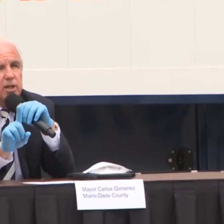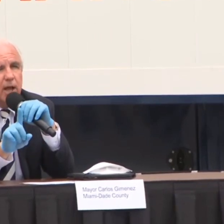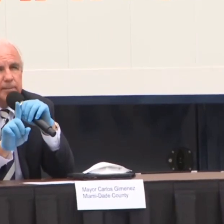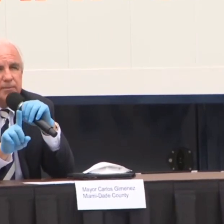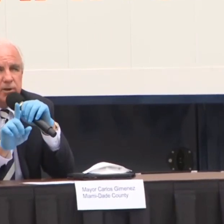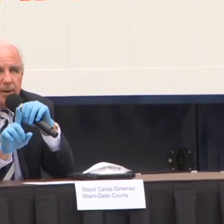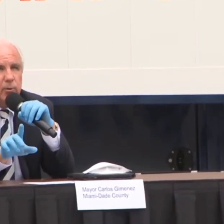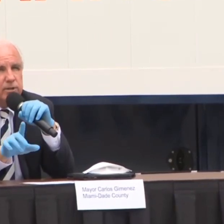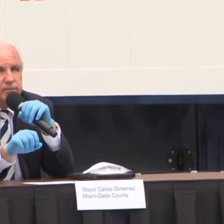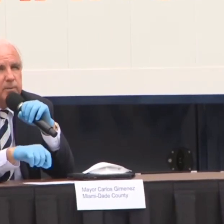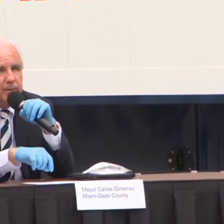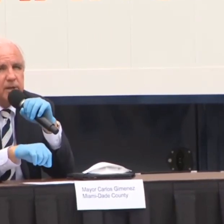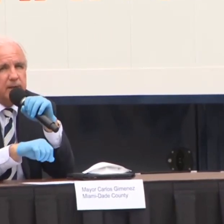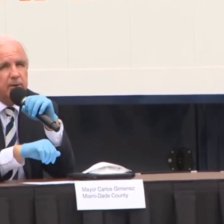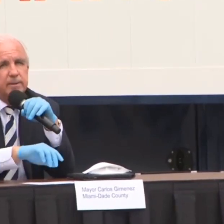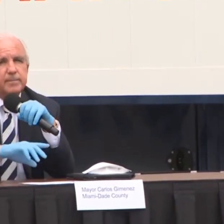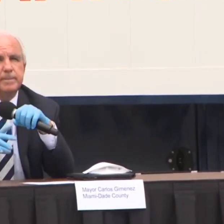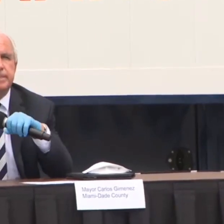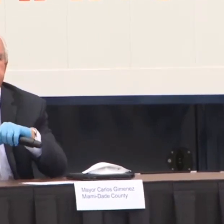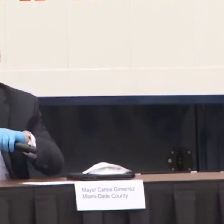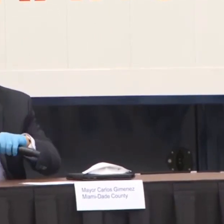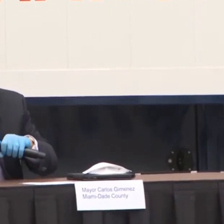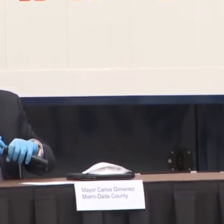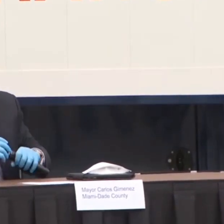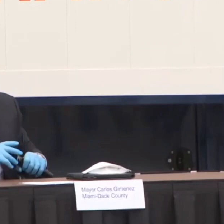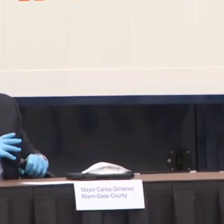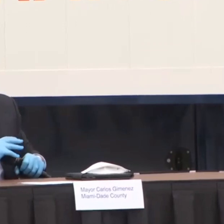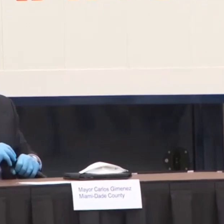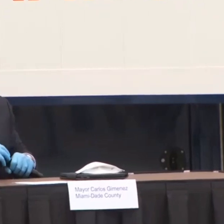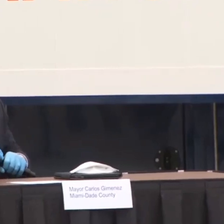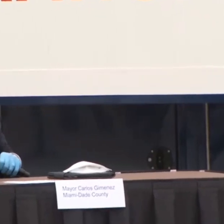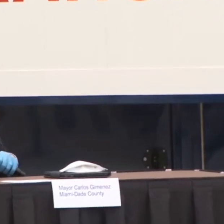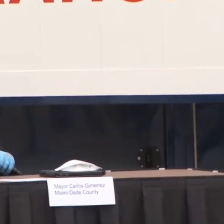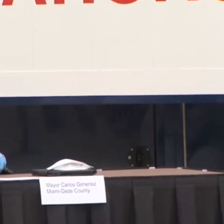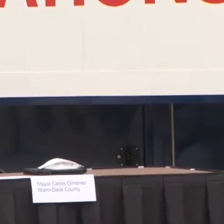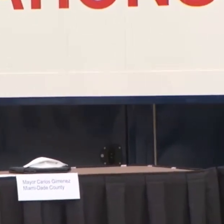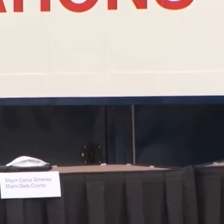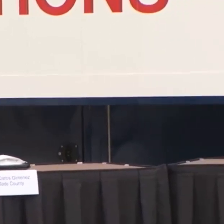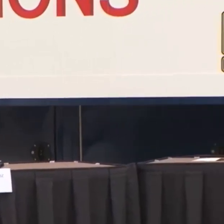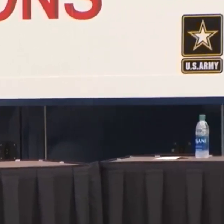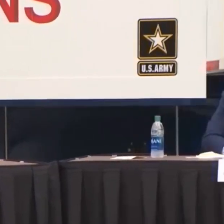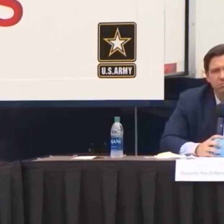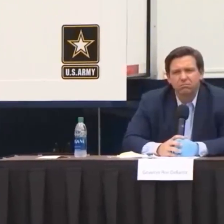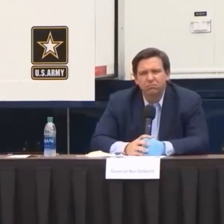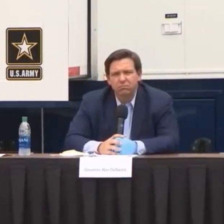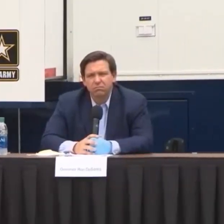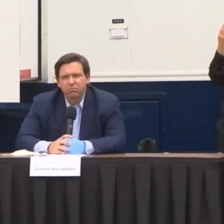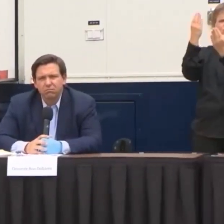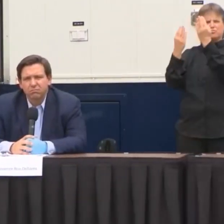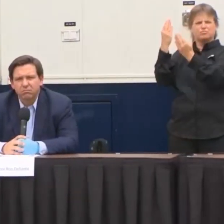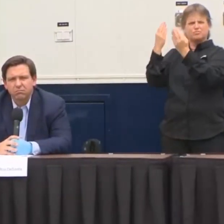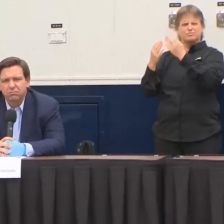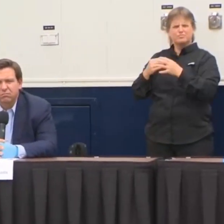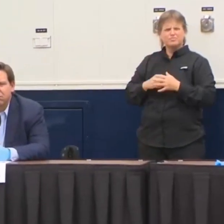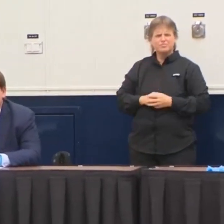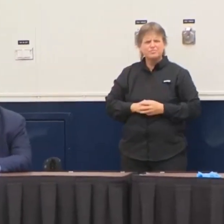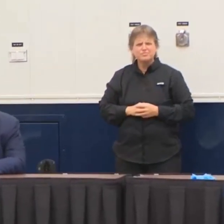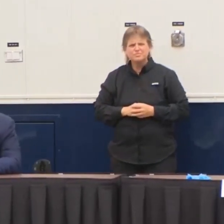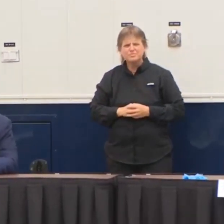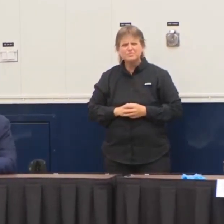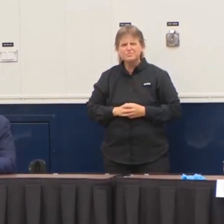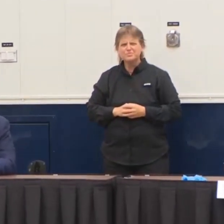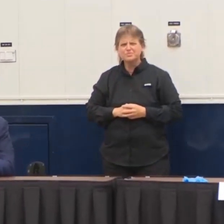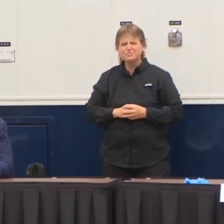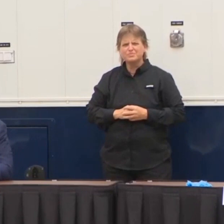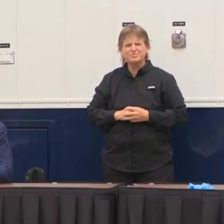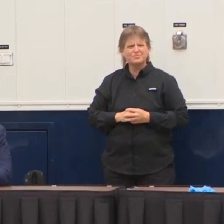a lot different operation from Miami-Dade County. Governor, when are they going to get their own employment benefit from the moment they were laid off or the moment